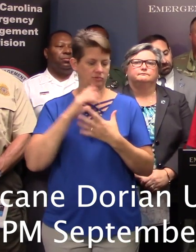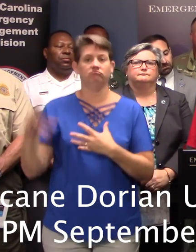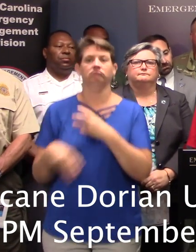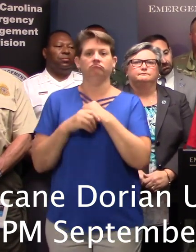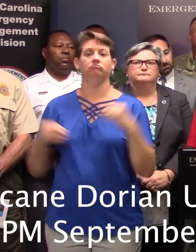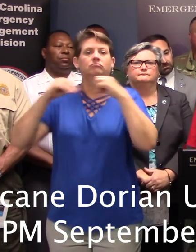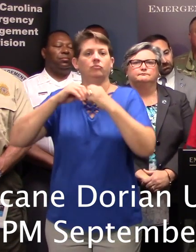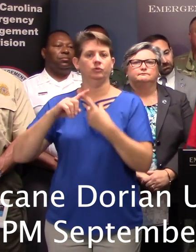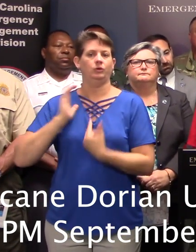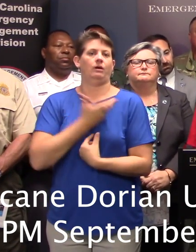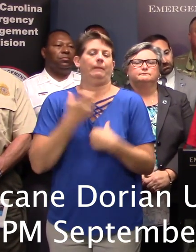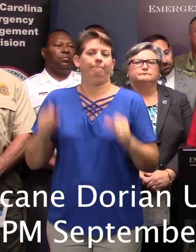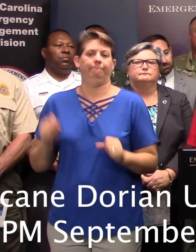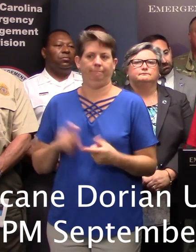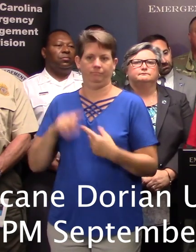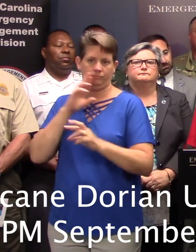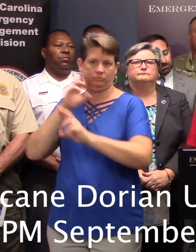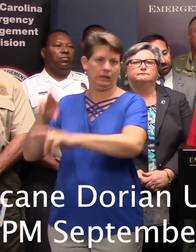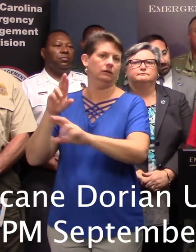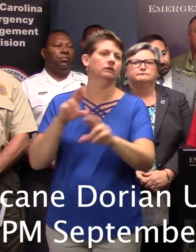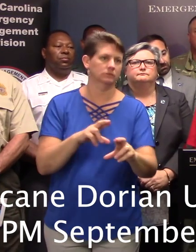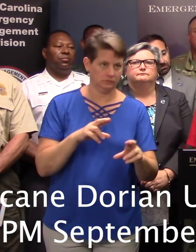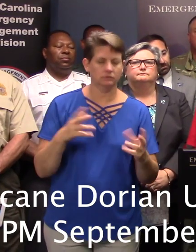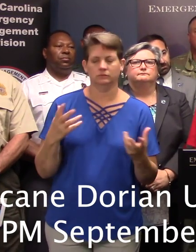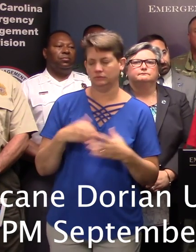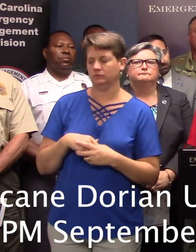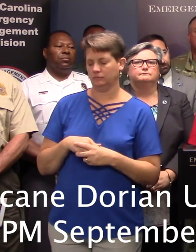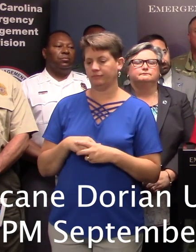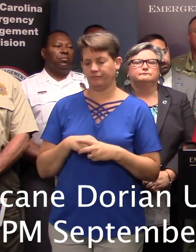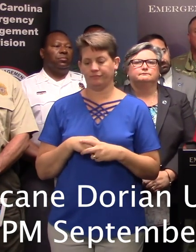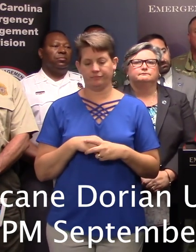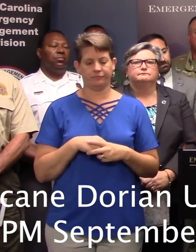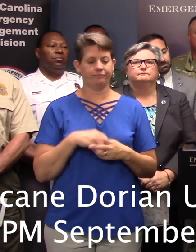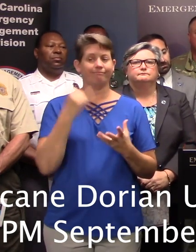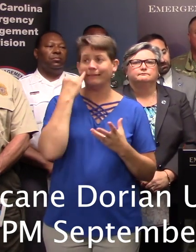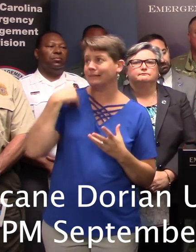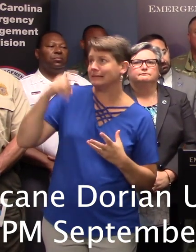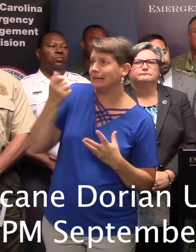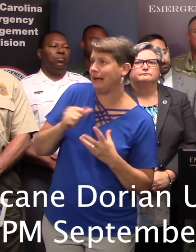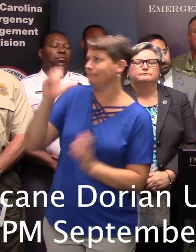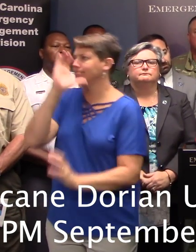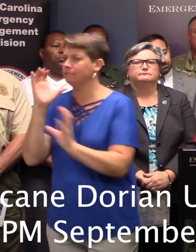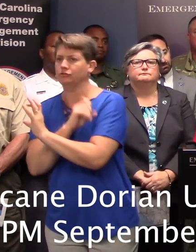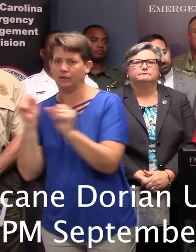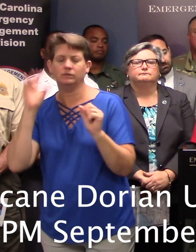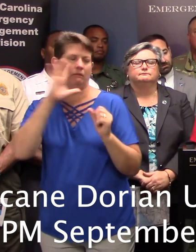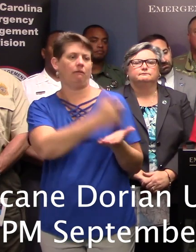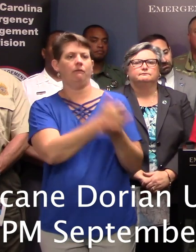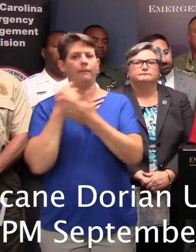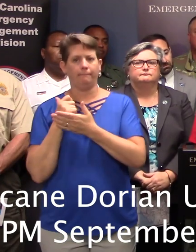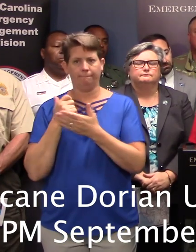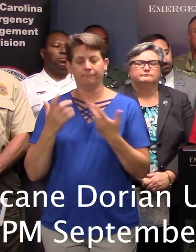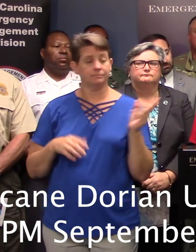in being able to respond to any water rescue or search and rescue needs that we may have. But as